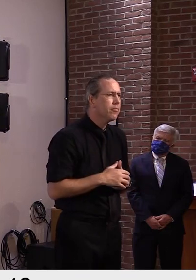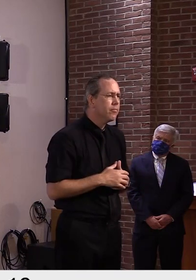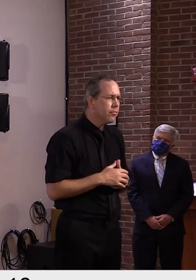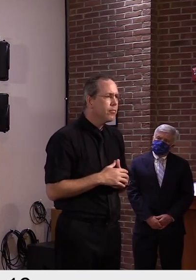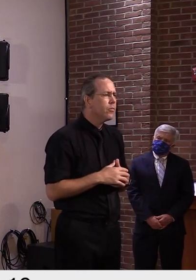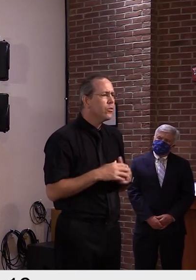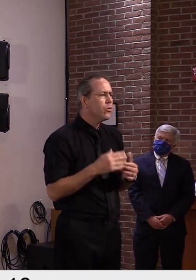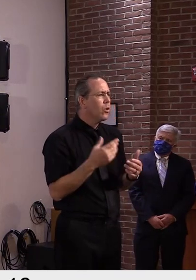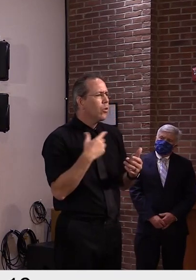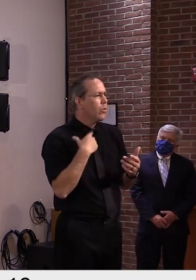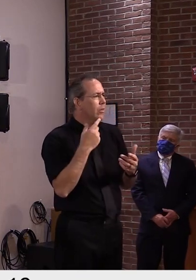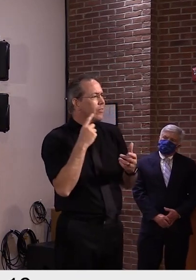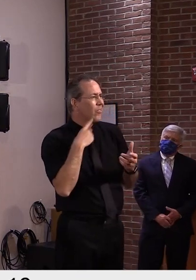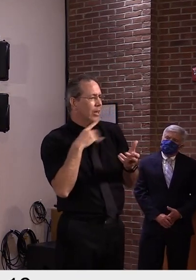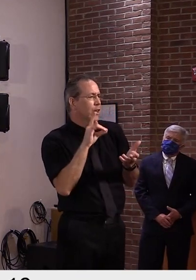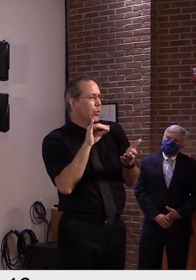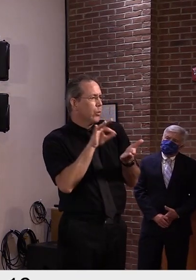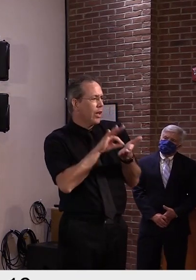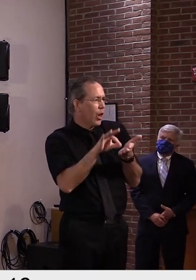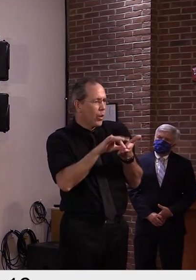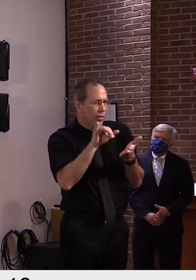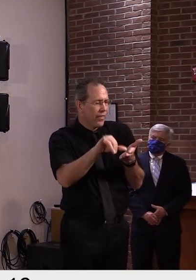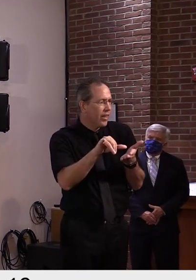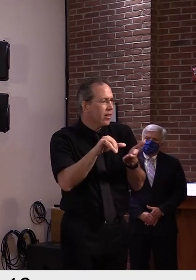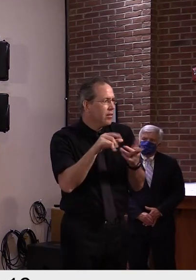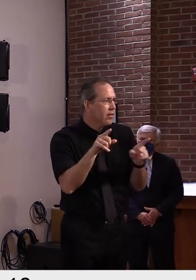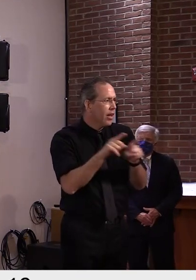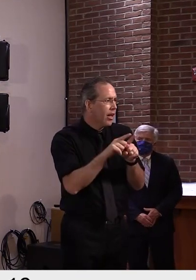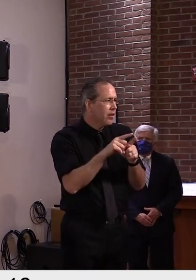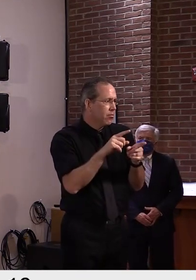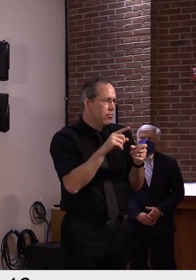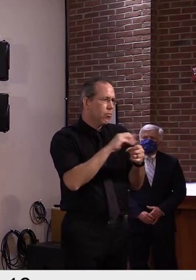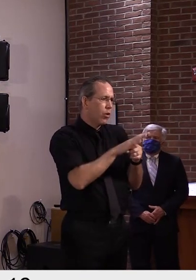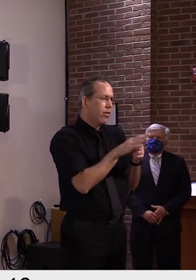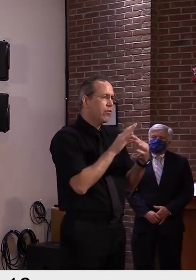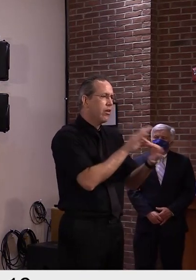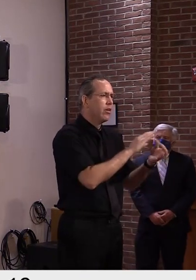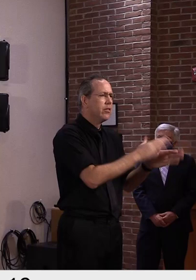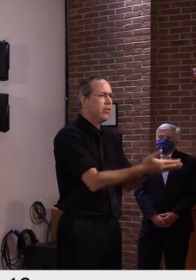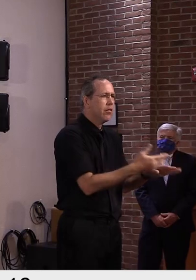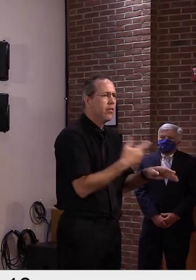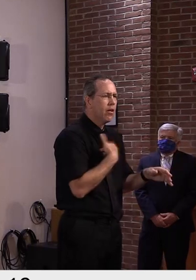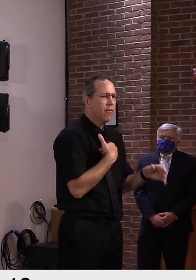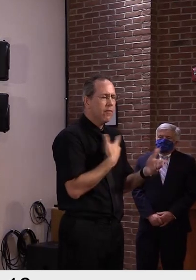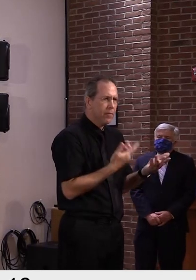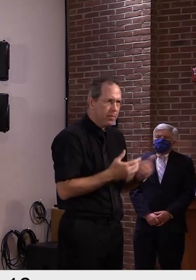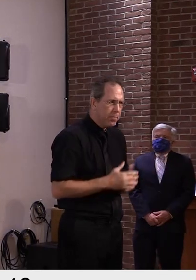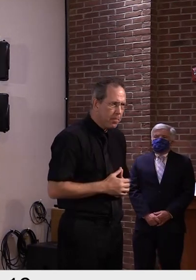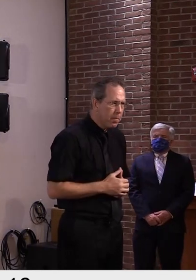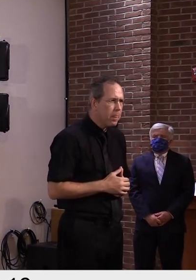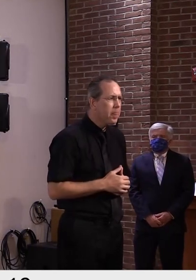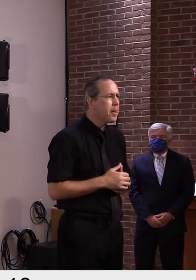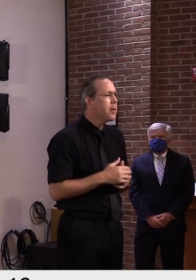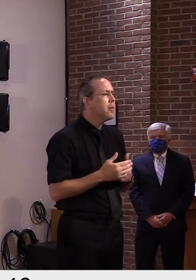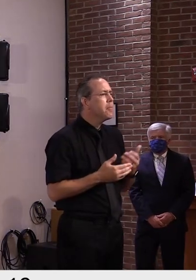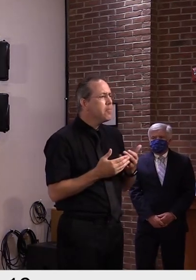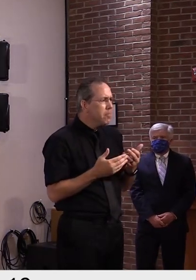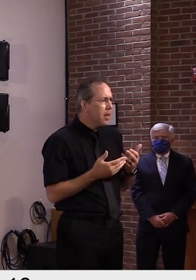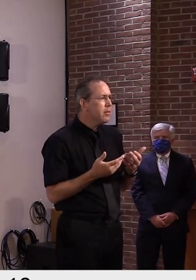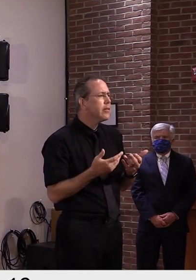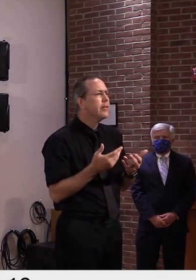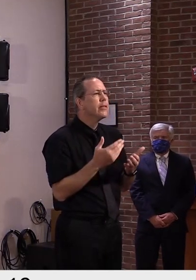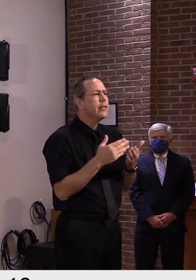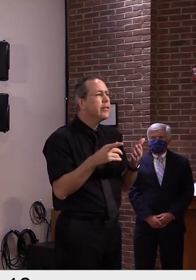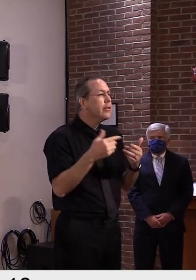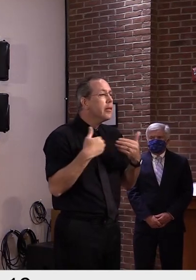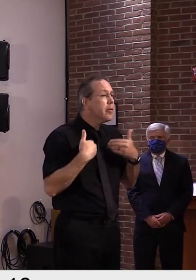COVID deaths in Vermont. So we're kind of bending over backwards to try to, uh, cast as wide a net as possible to make